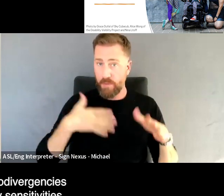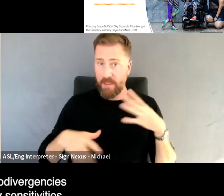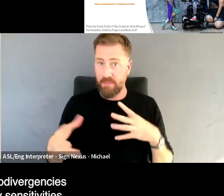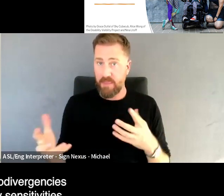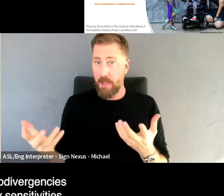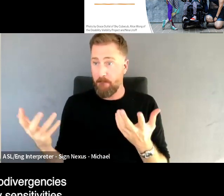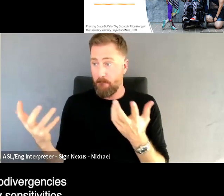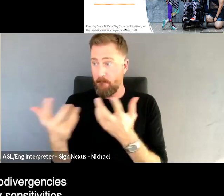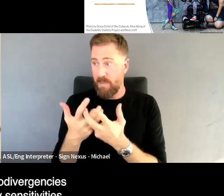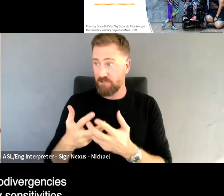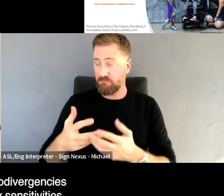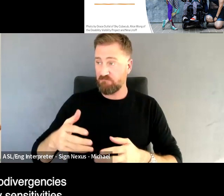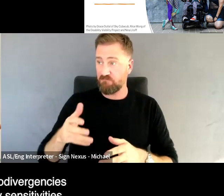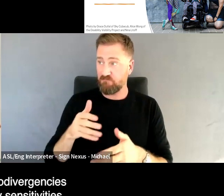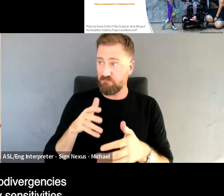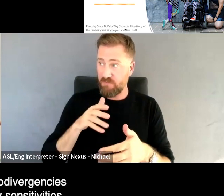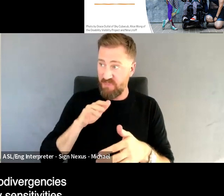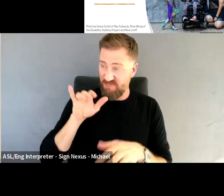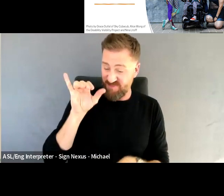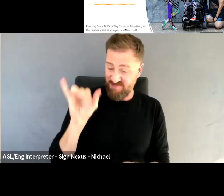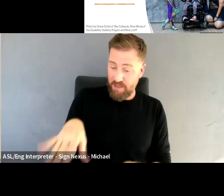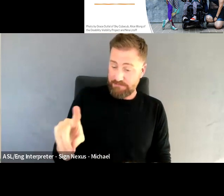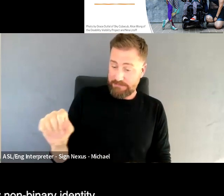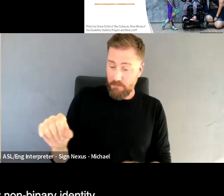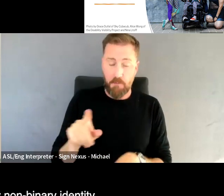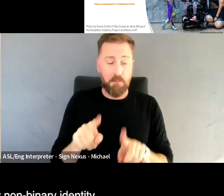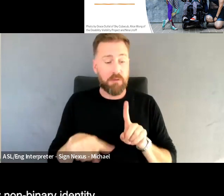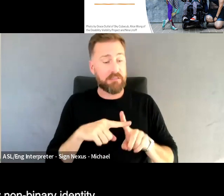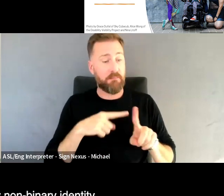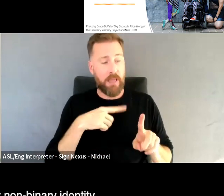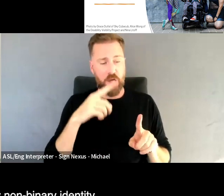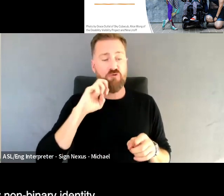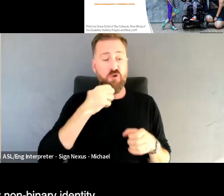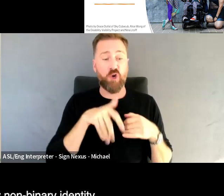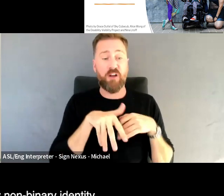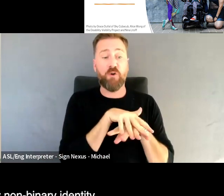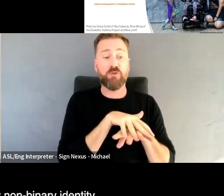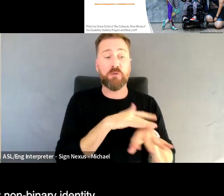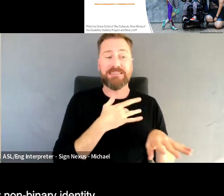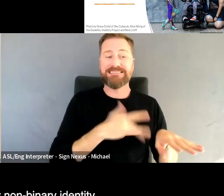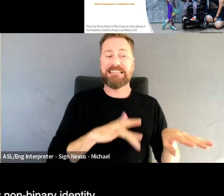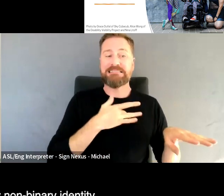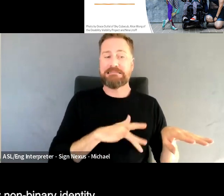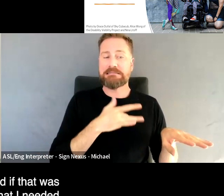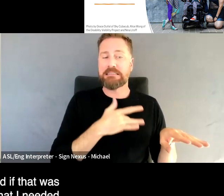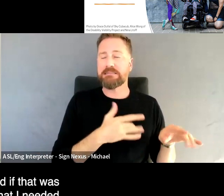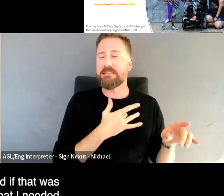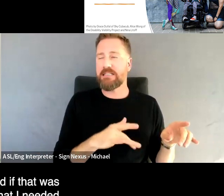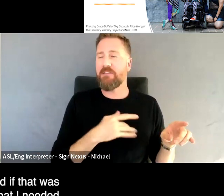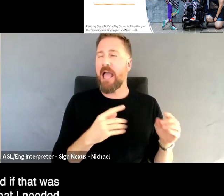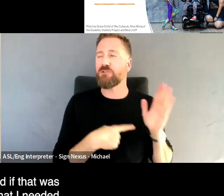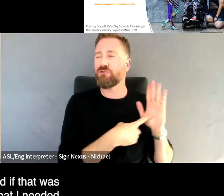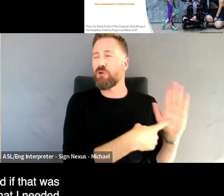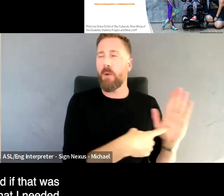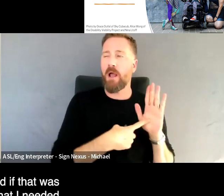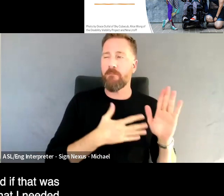with sensory sensitivities and showing off my non-binary identity. And I figured